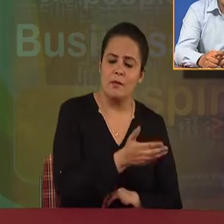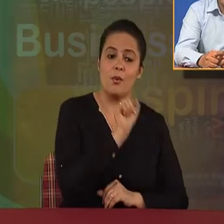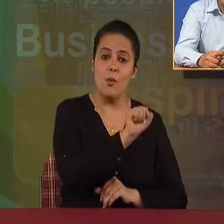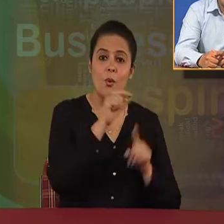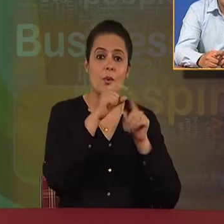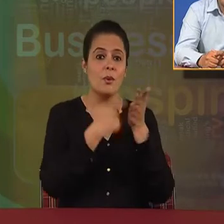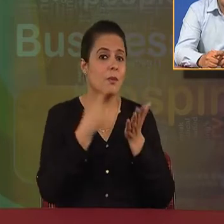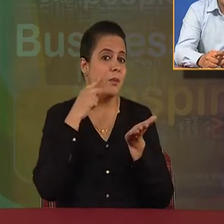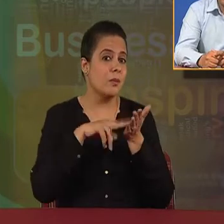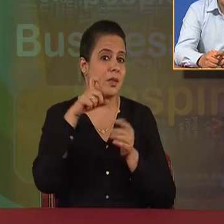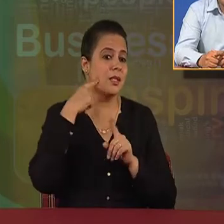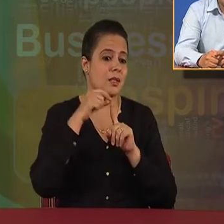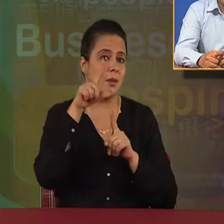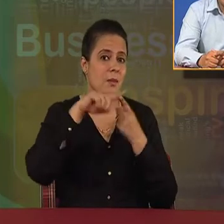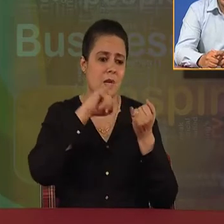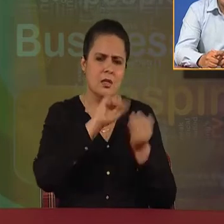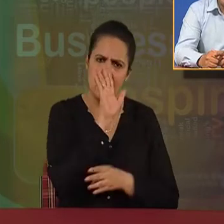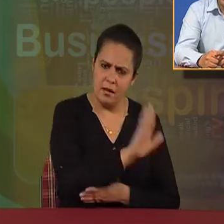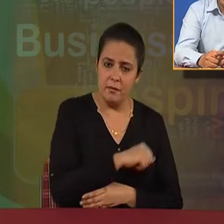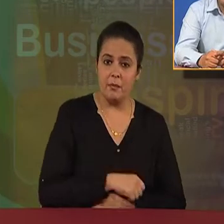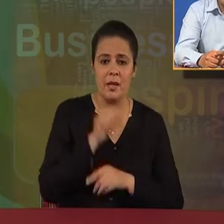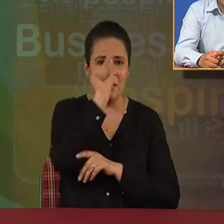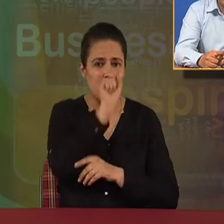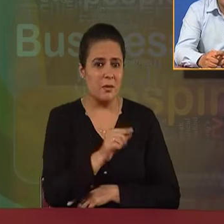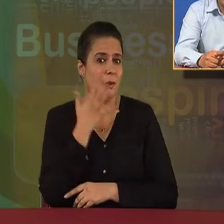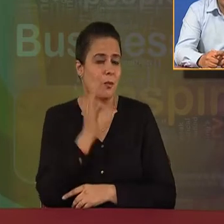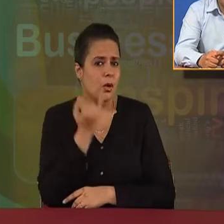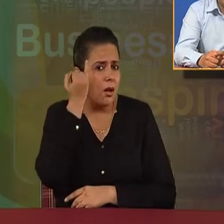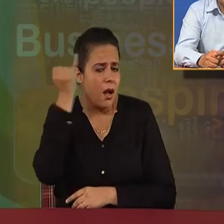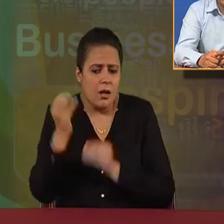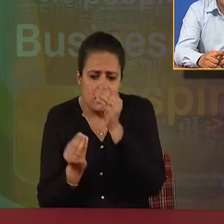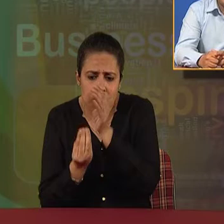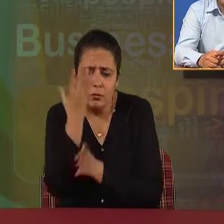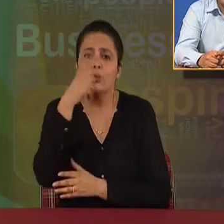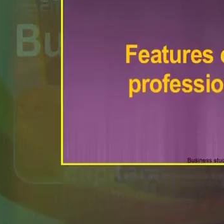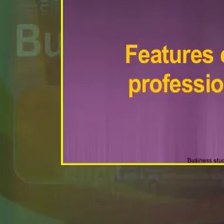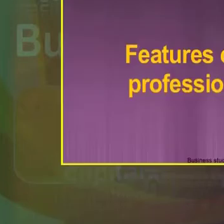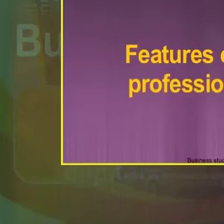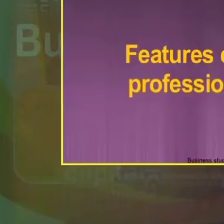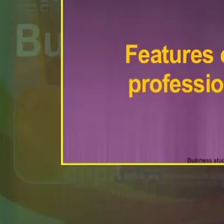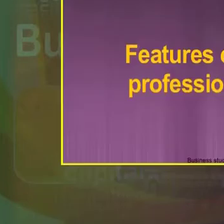principles. The principles derived by Mr. Henry Fio, the father of general management.